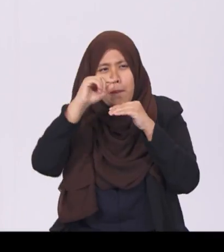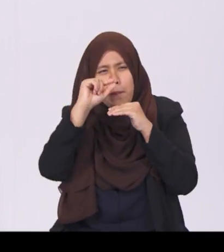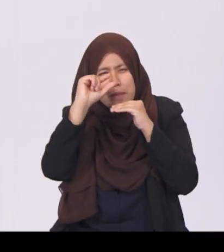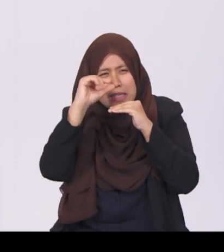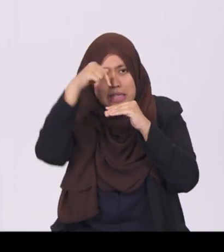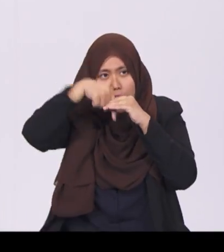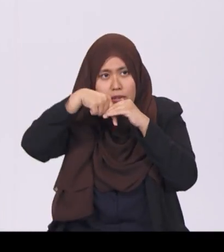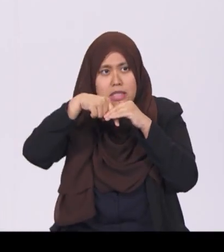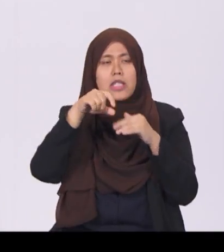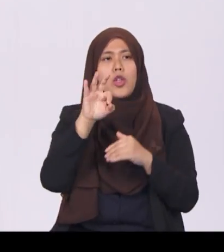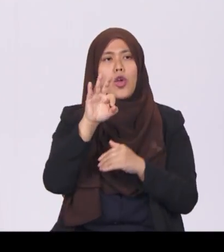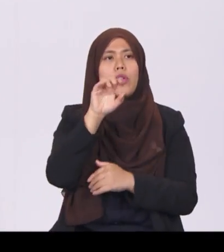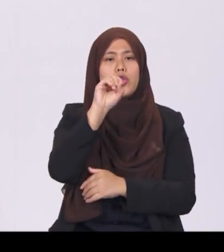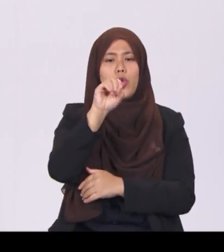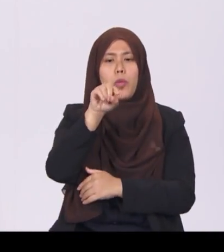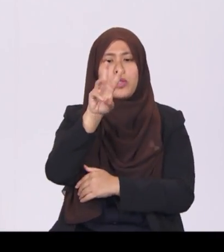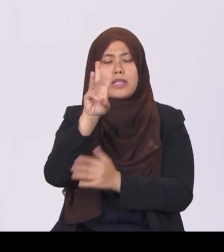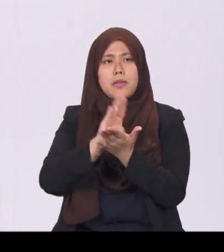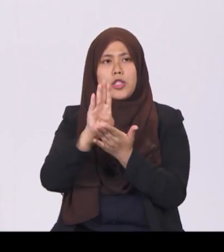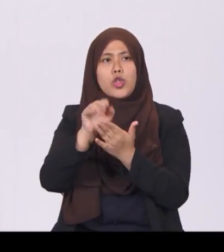or 0.1% of GDP.